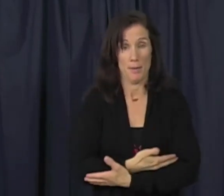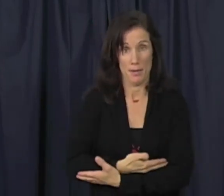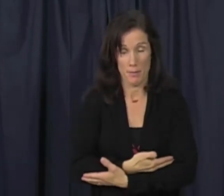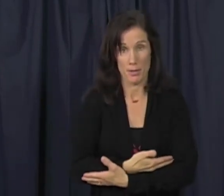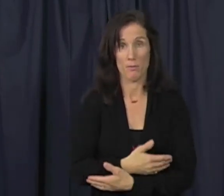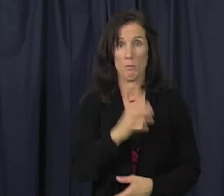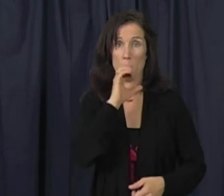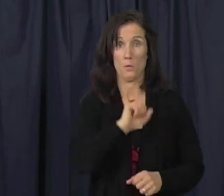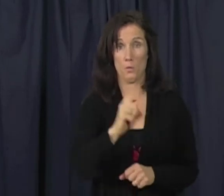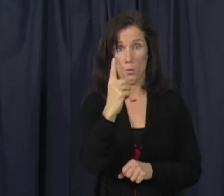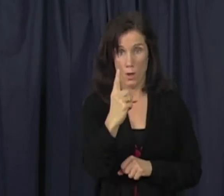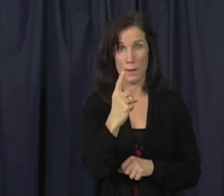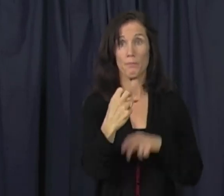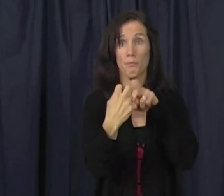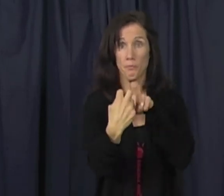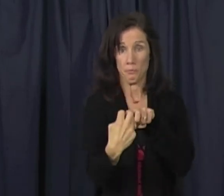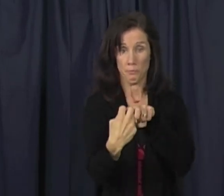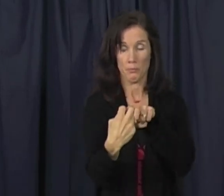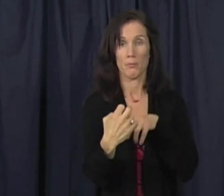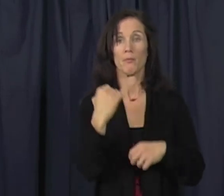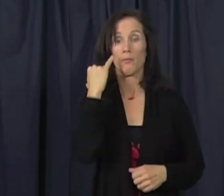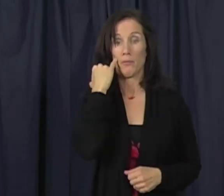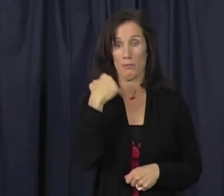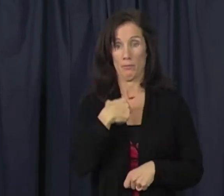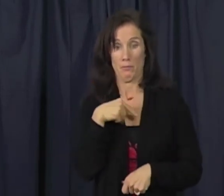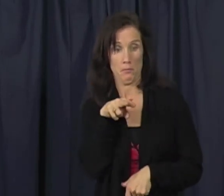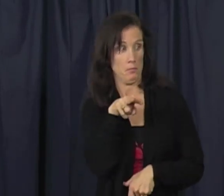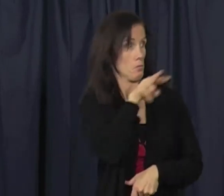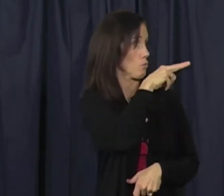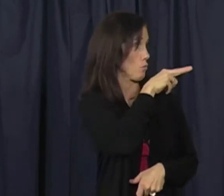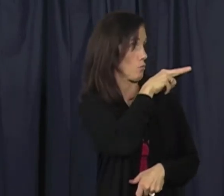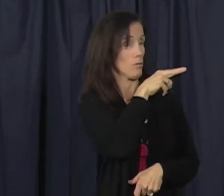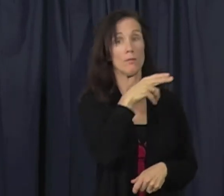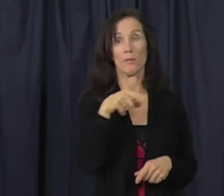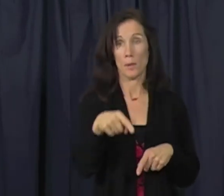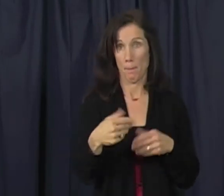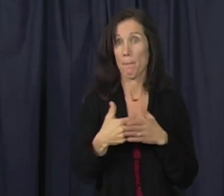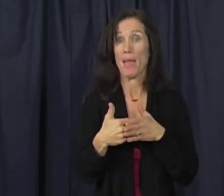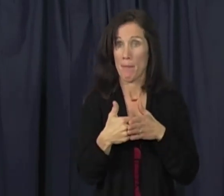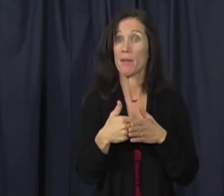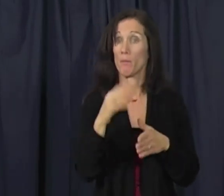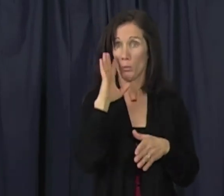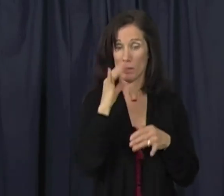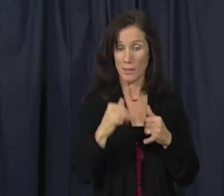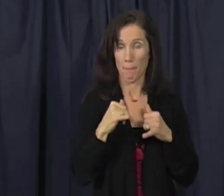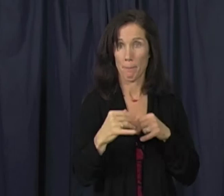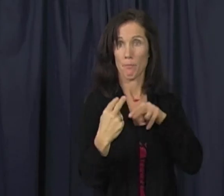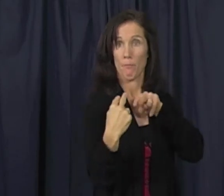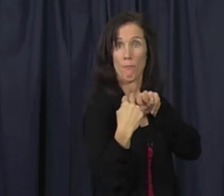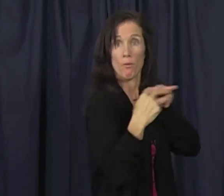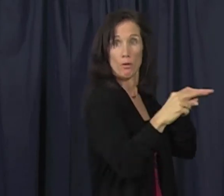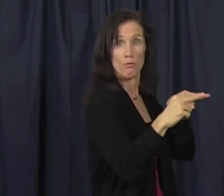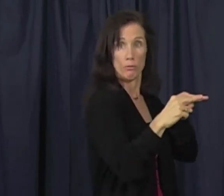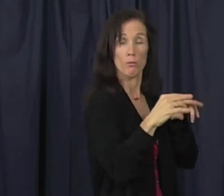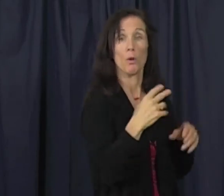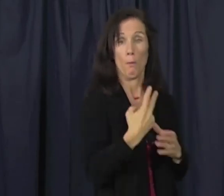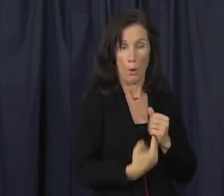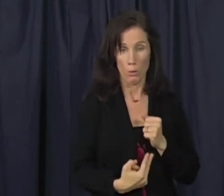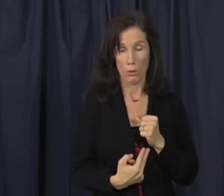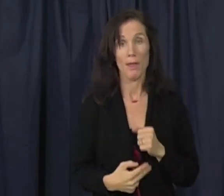with hearing one-year-old children included sitting across from them and then turning her head to look at something, and she found the baby would also turn